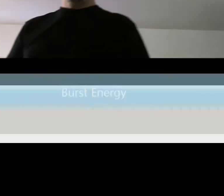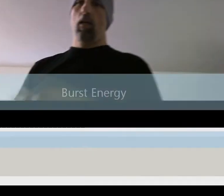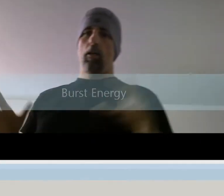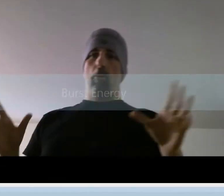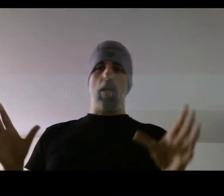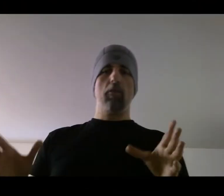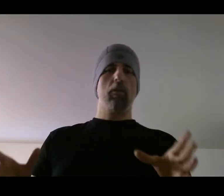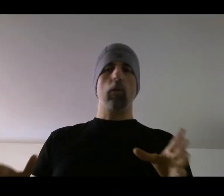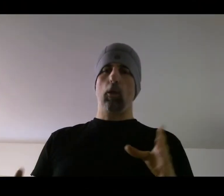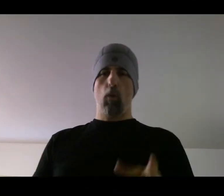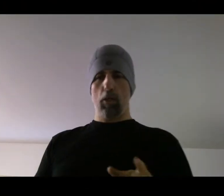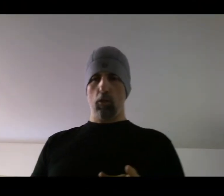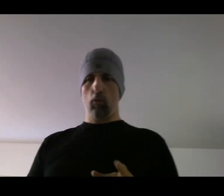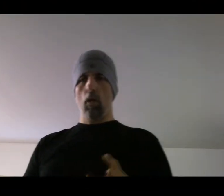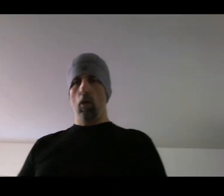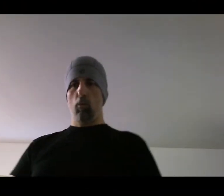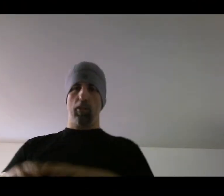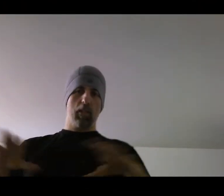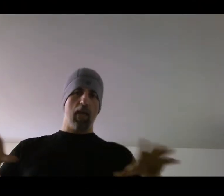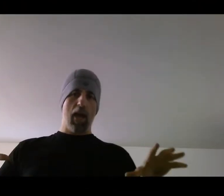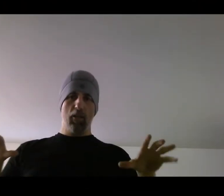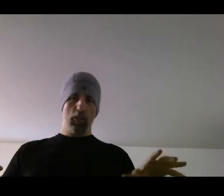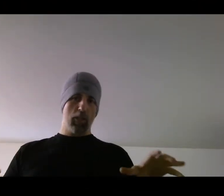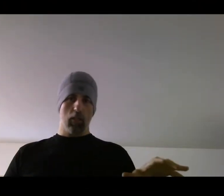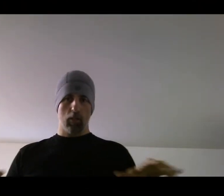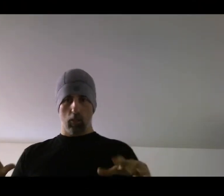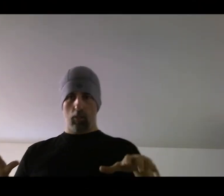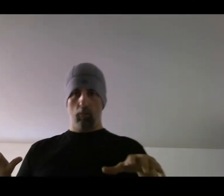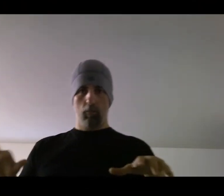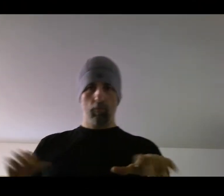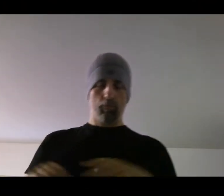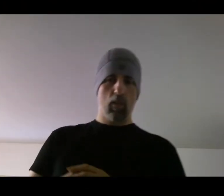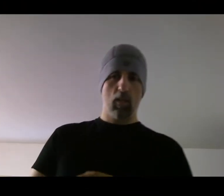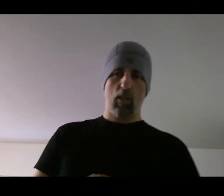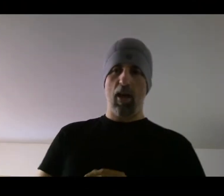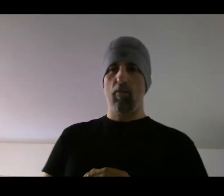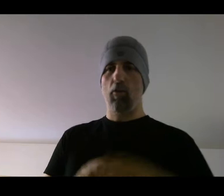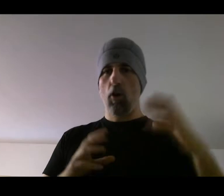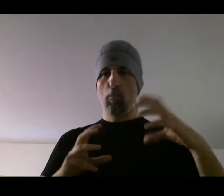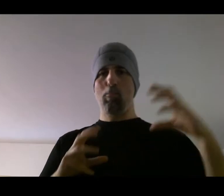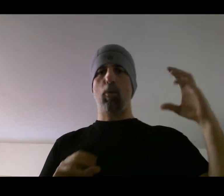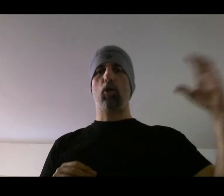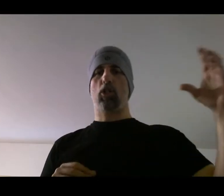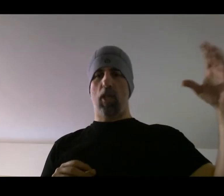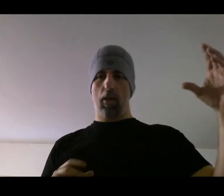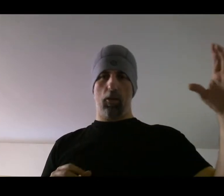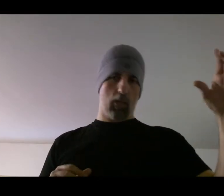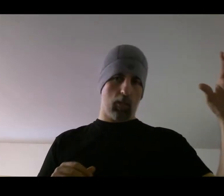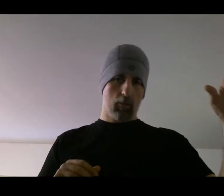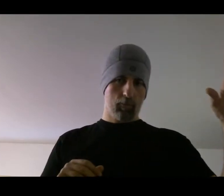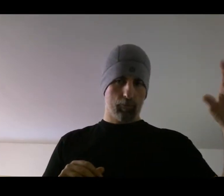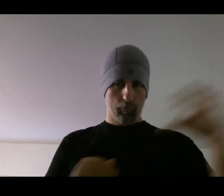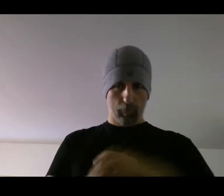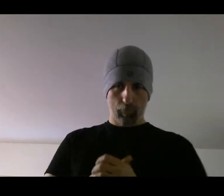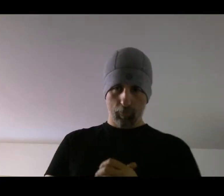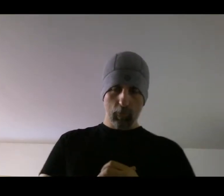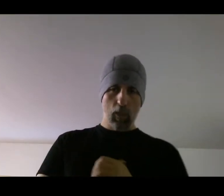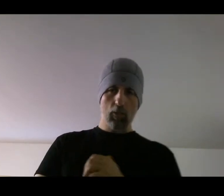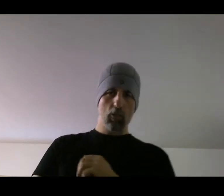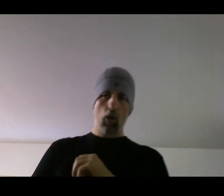Now, another thing we're going to want to do with the energy system is have burst energy. And so